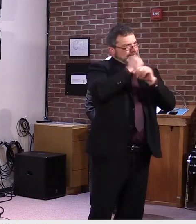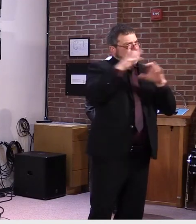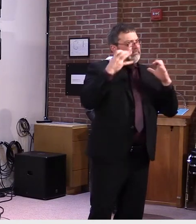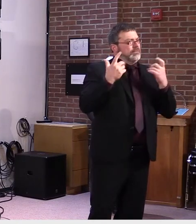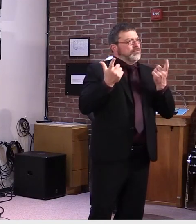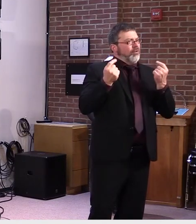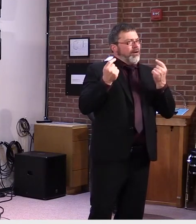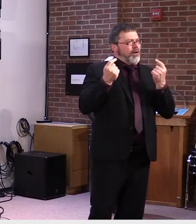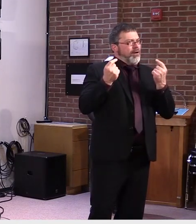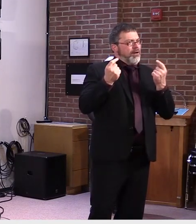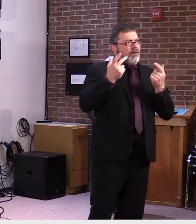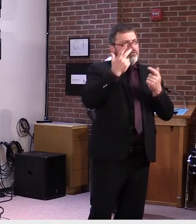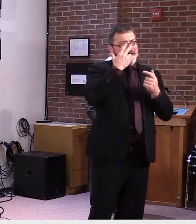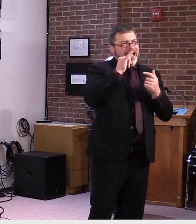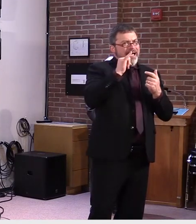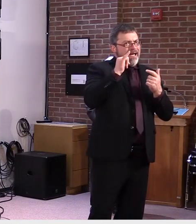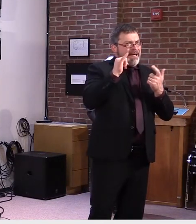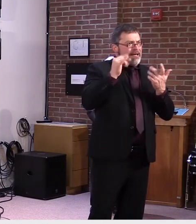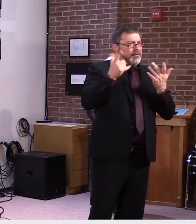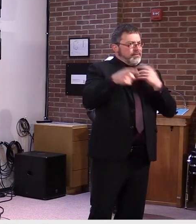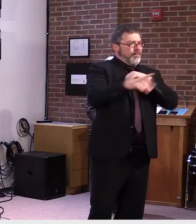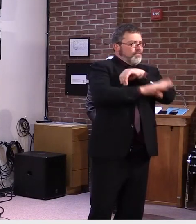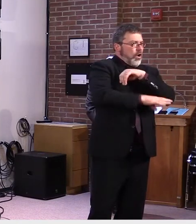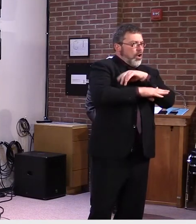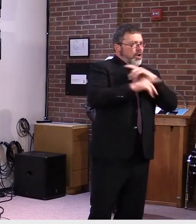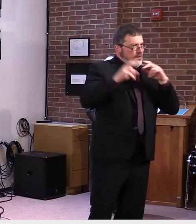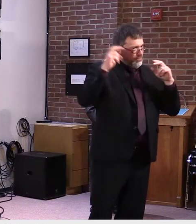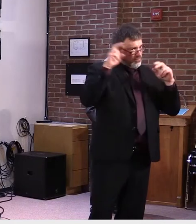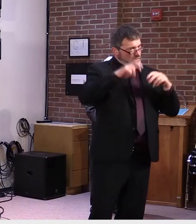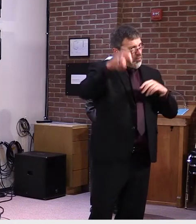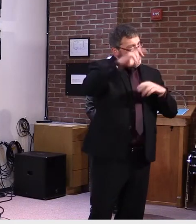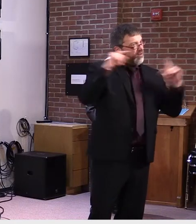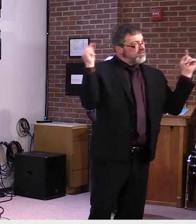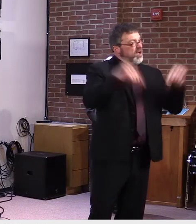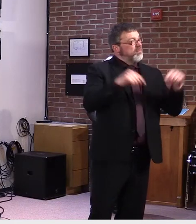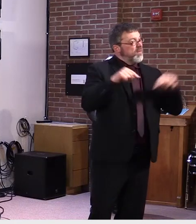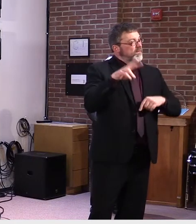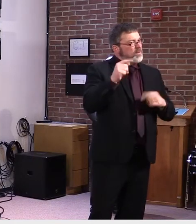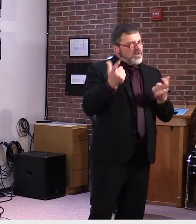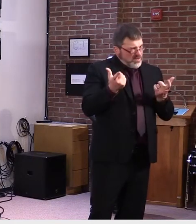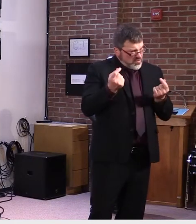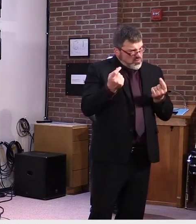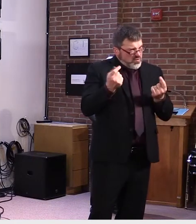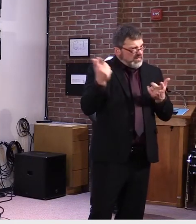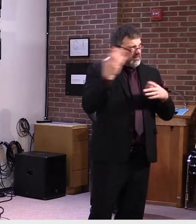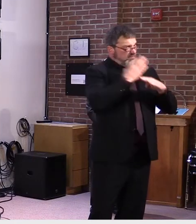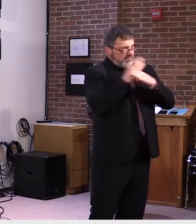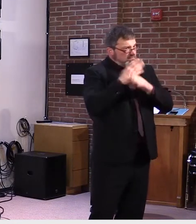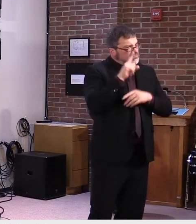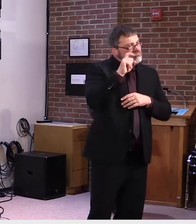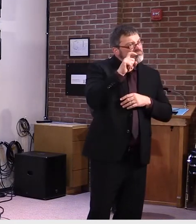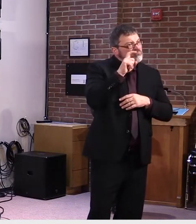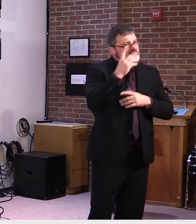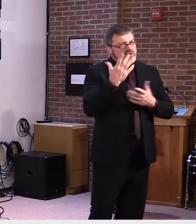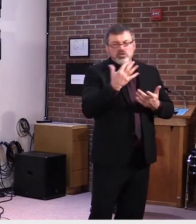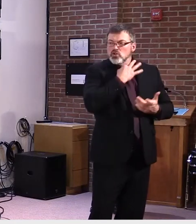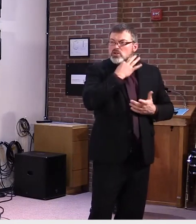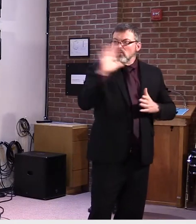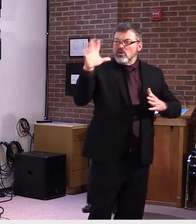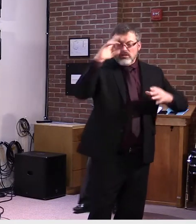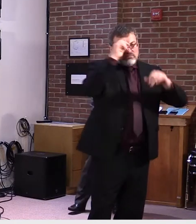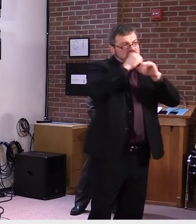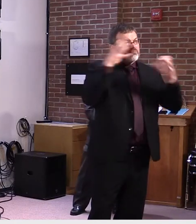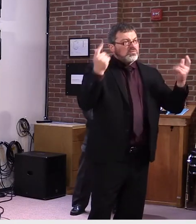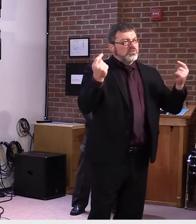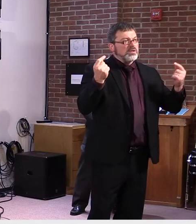busiest times for tourism and interstate travel. Yeah, you know, it's going to be, I think, limited in many ways. mean, I